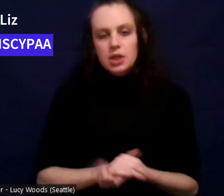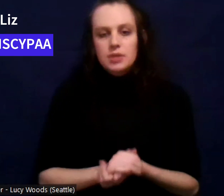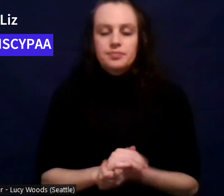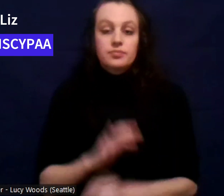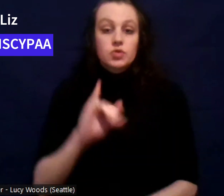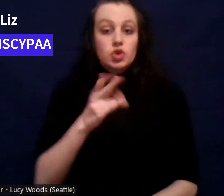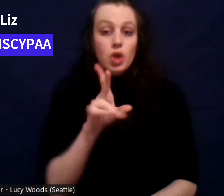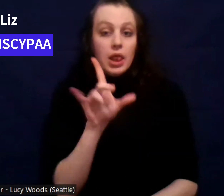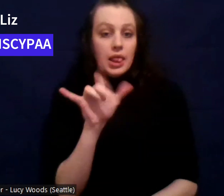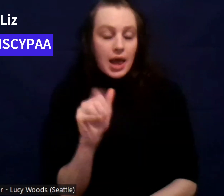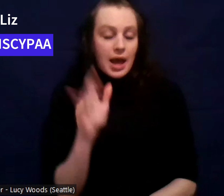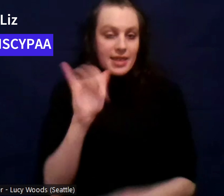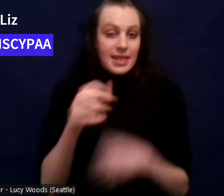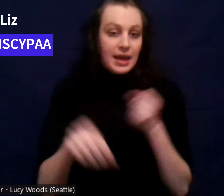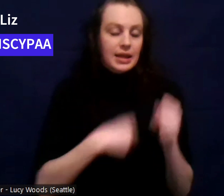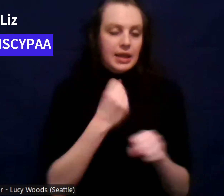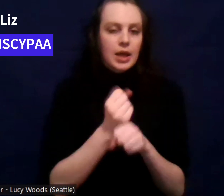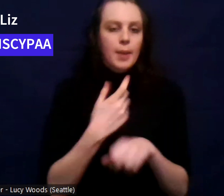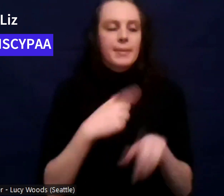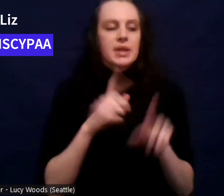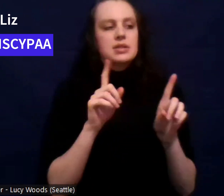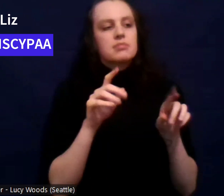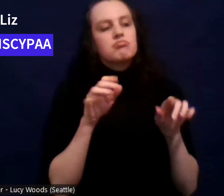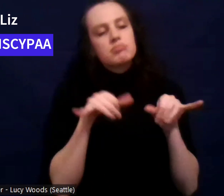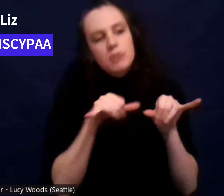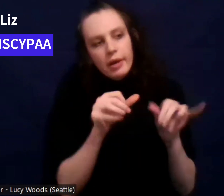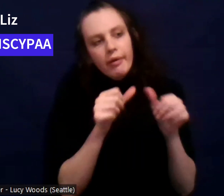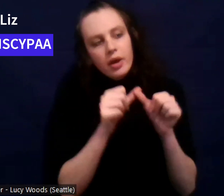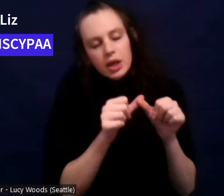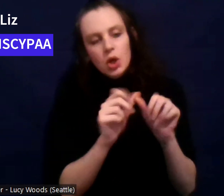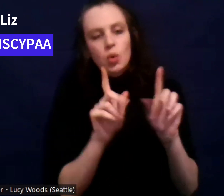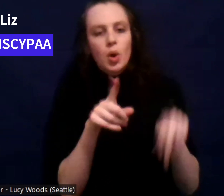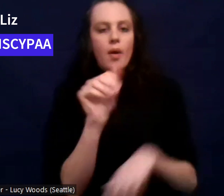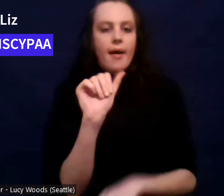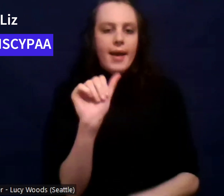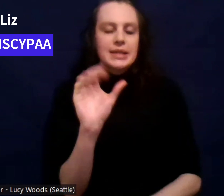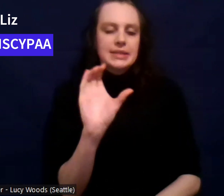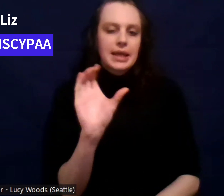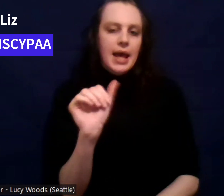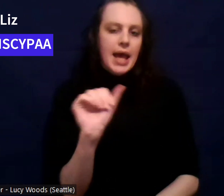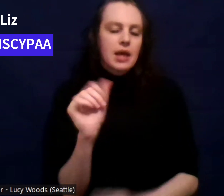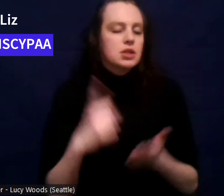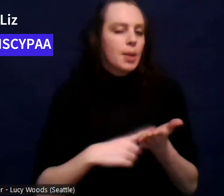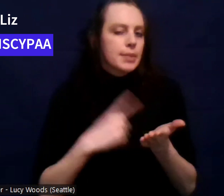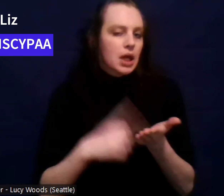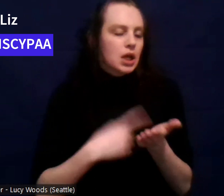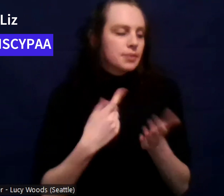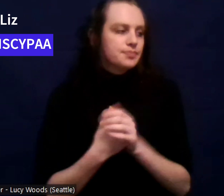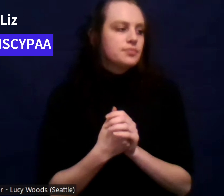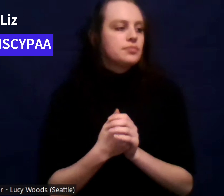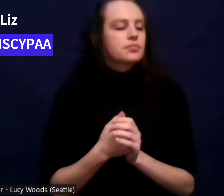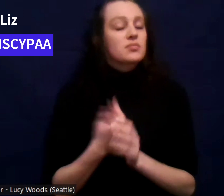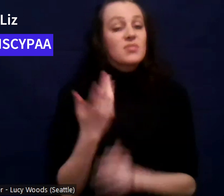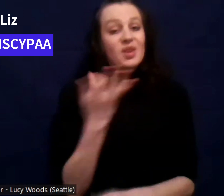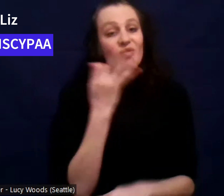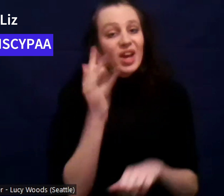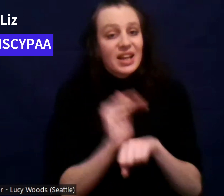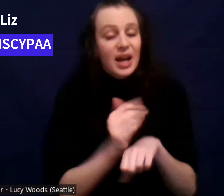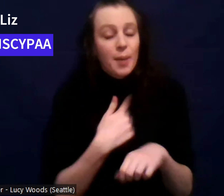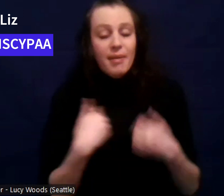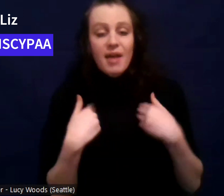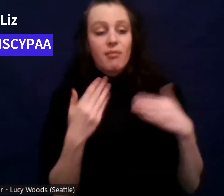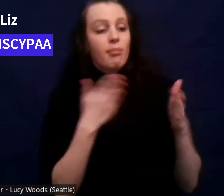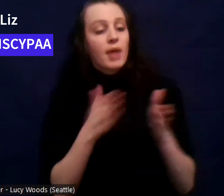Um, I was still going to ACA like here and there. And I randomly, like one Friday night, I had these plans with someone and